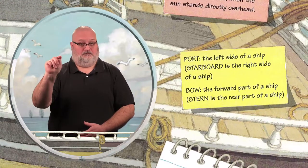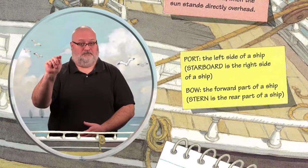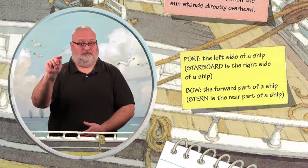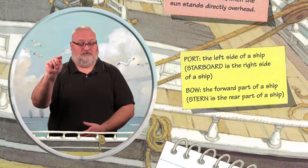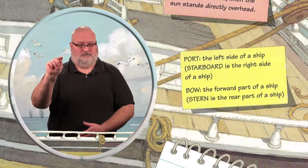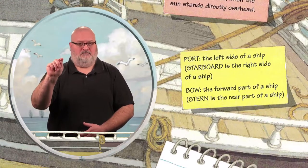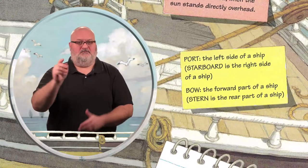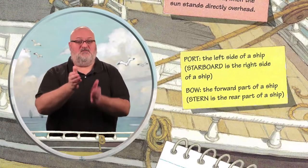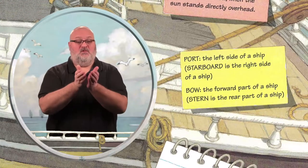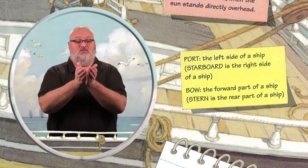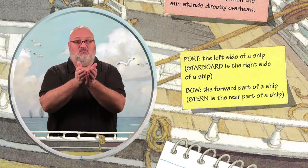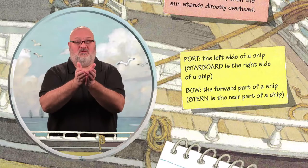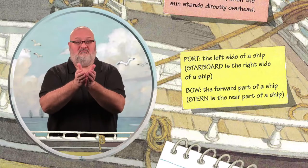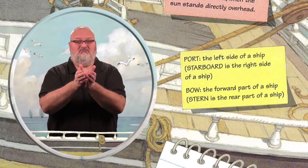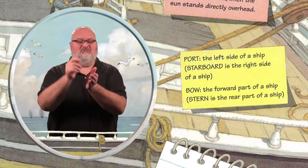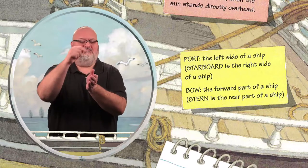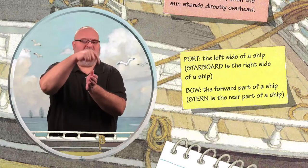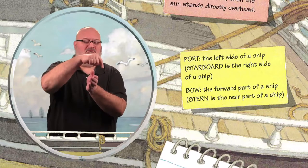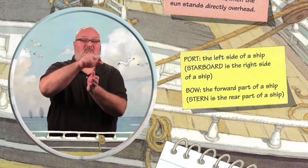Port.